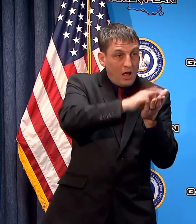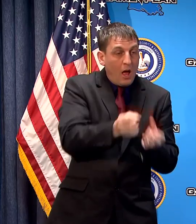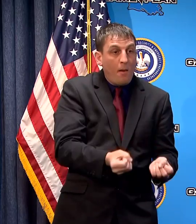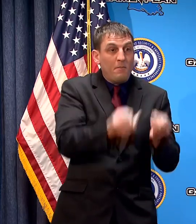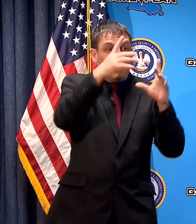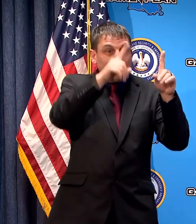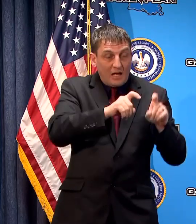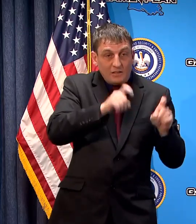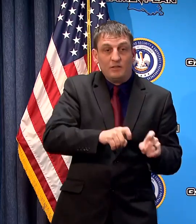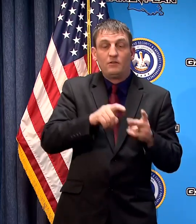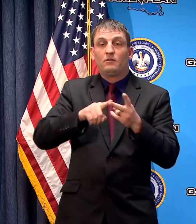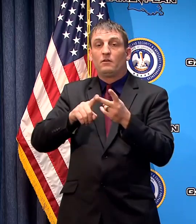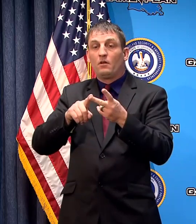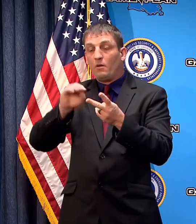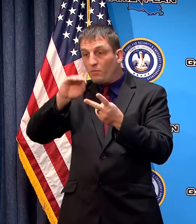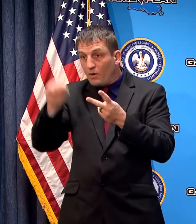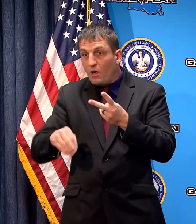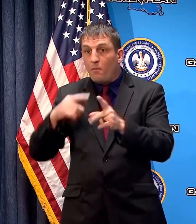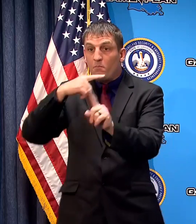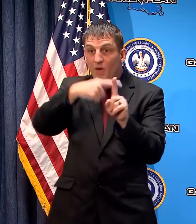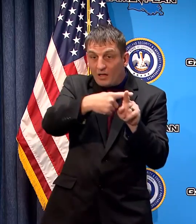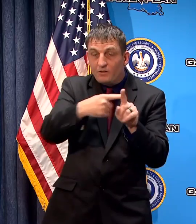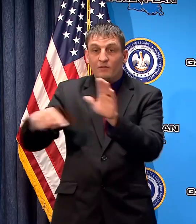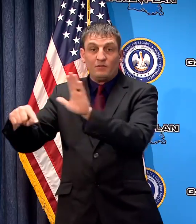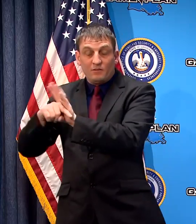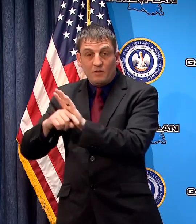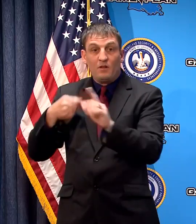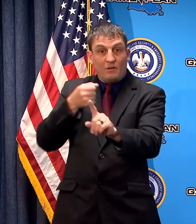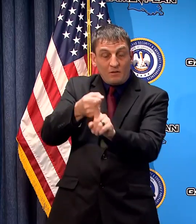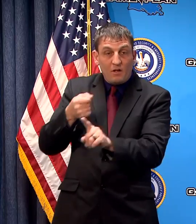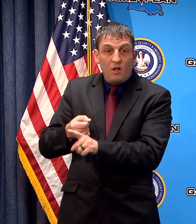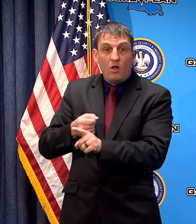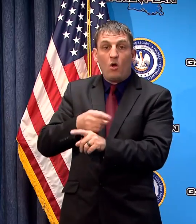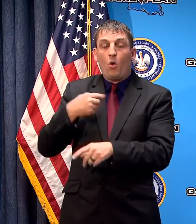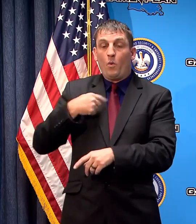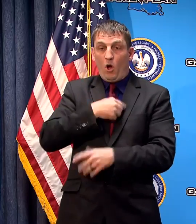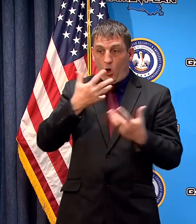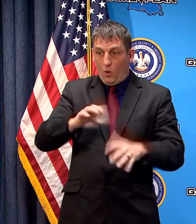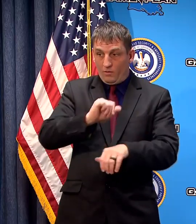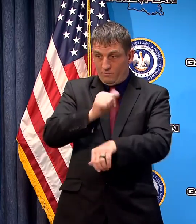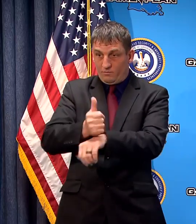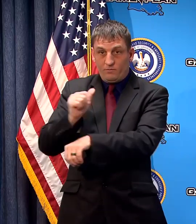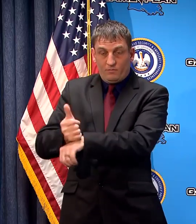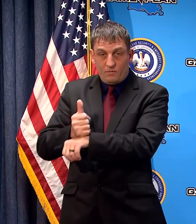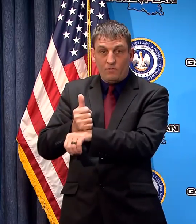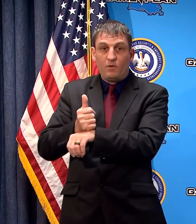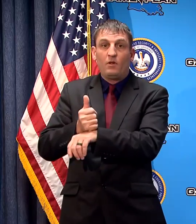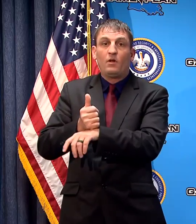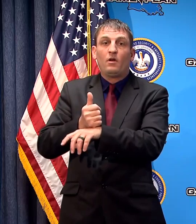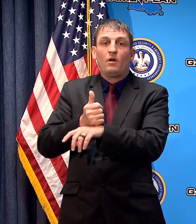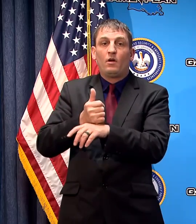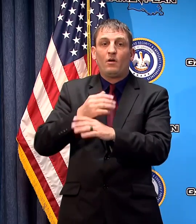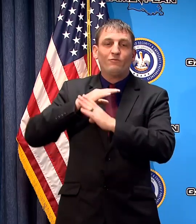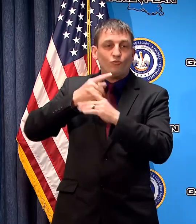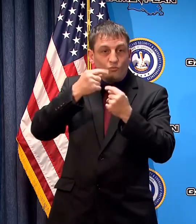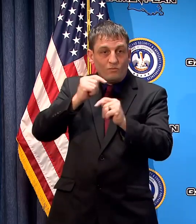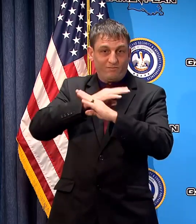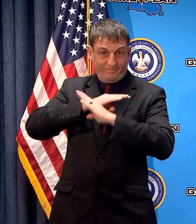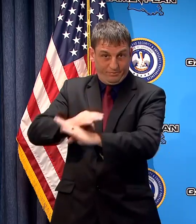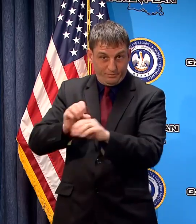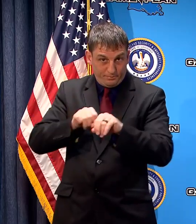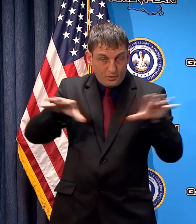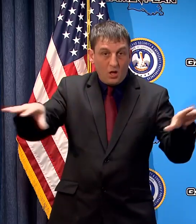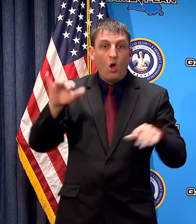clustered the mitigation measures that we had already put in place and when and the additional mitigation measures that we